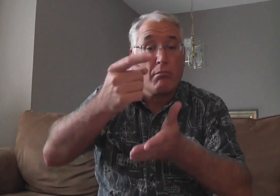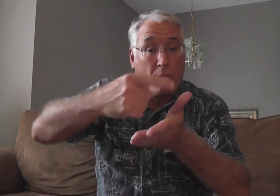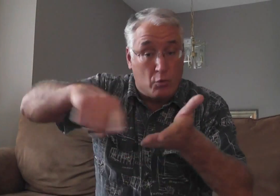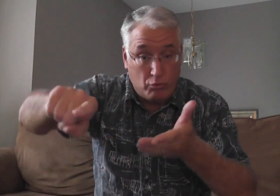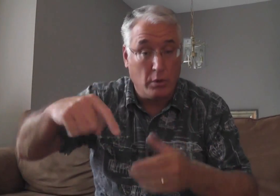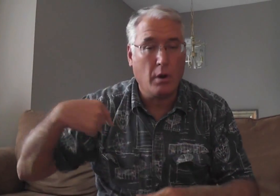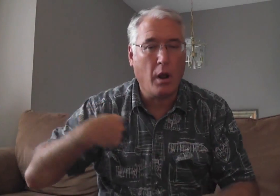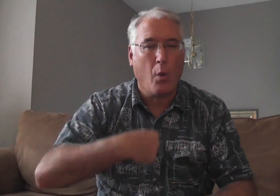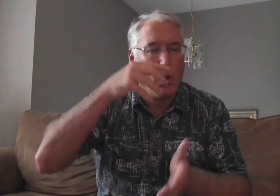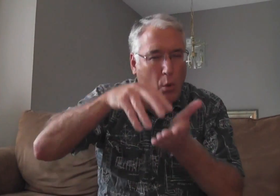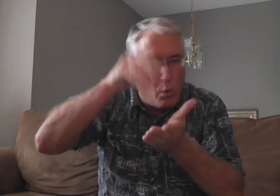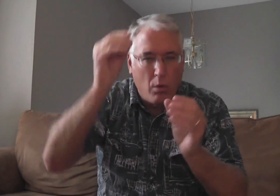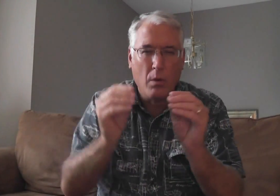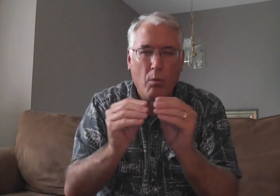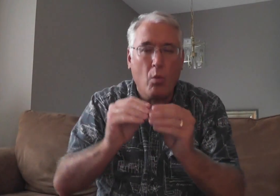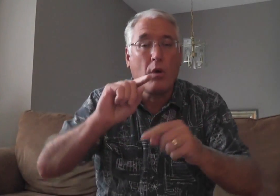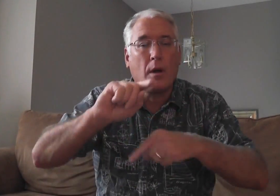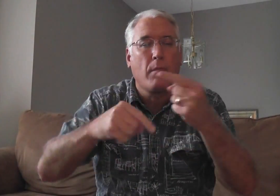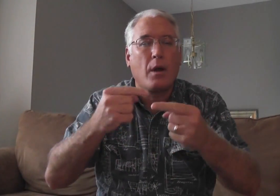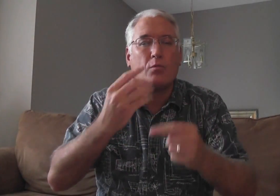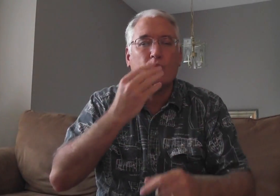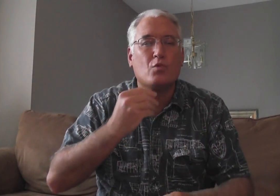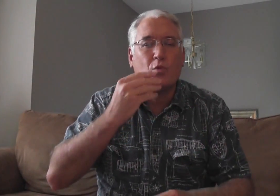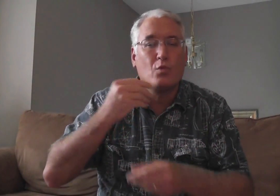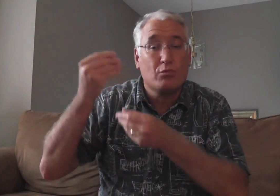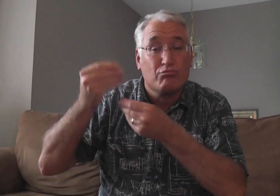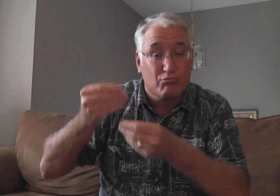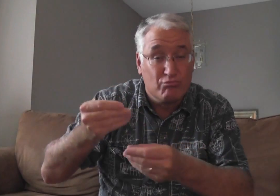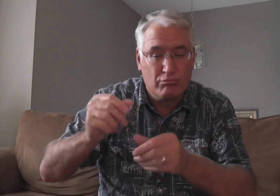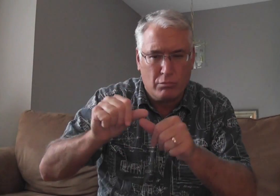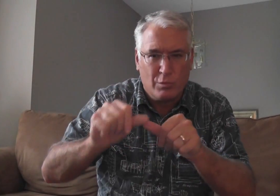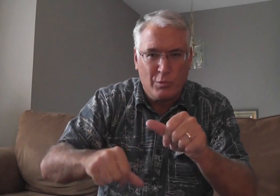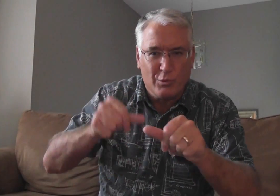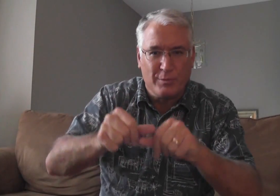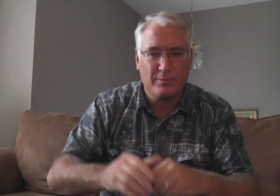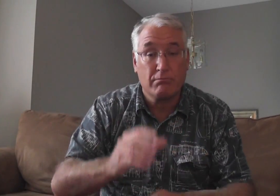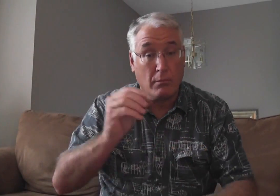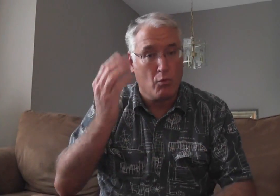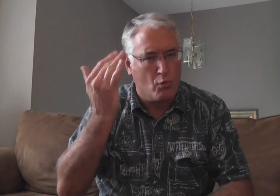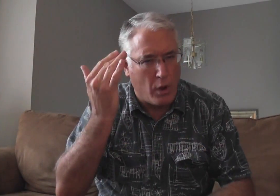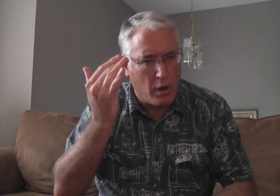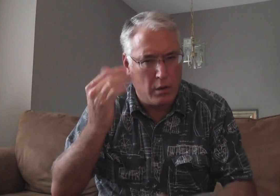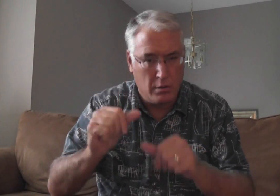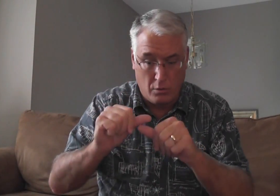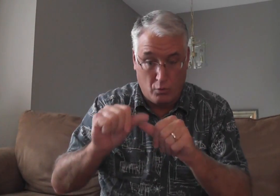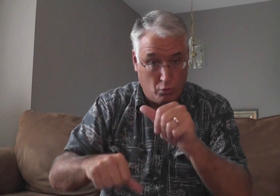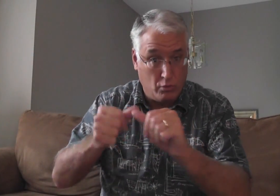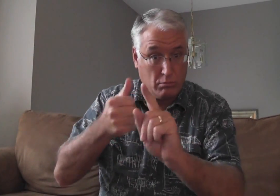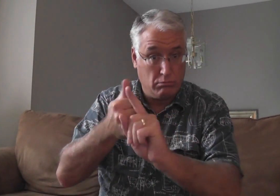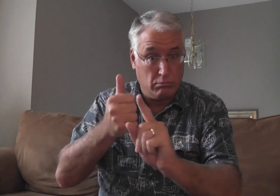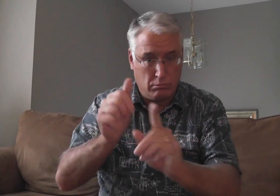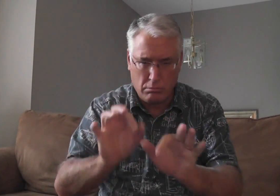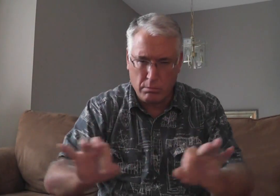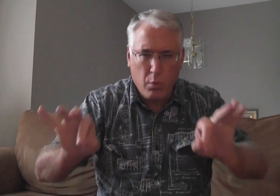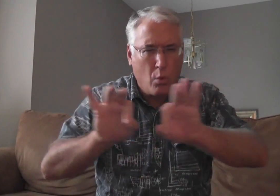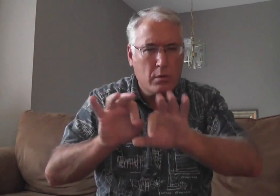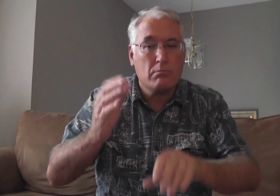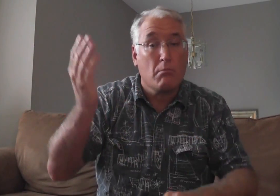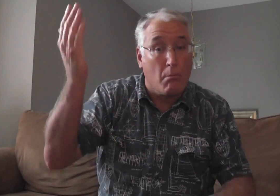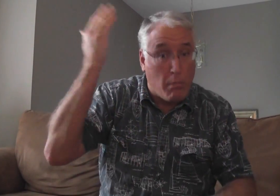Next week, we're going to learn more about Jewish heritage of circumcision and why circumcision and it was